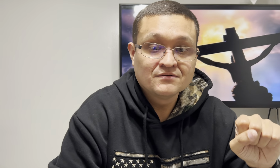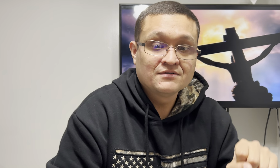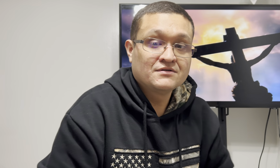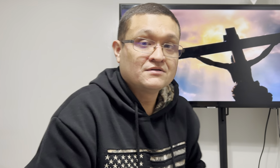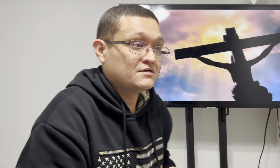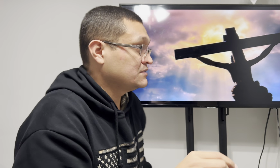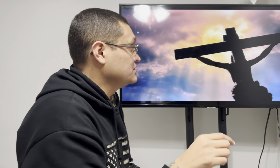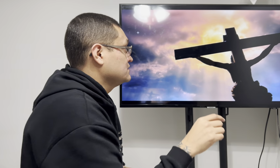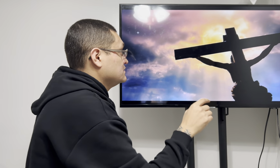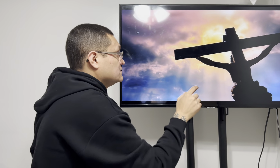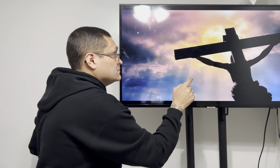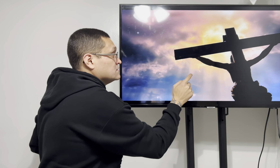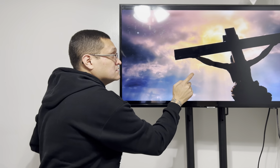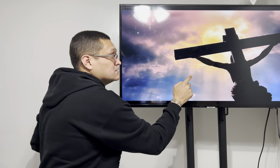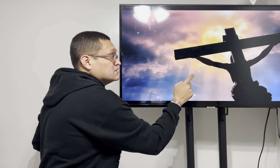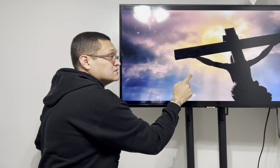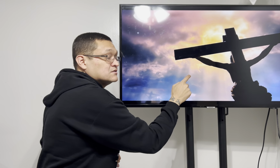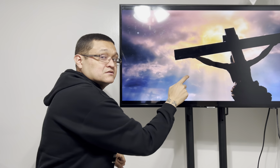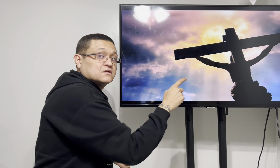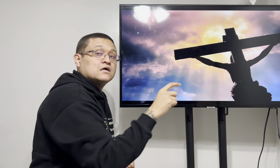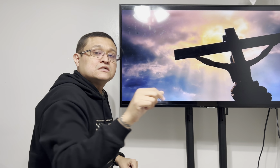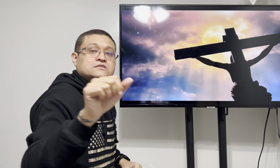and became our savior and our sacrifice